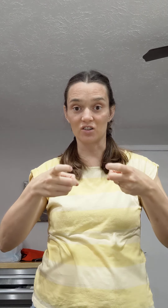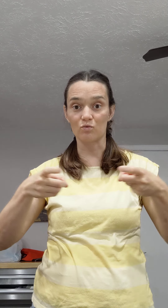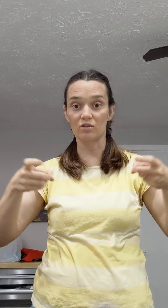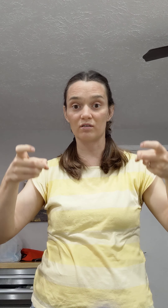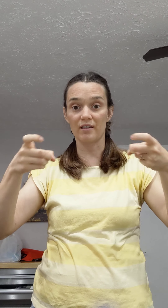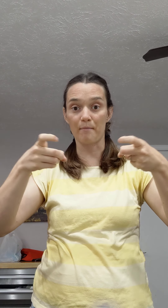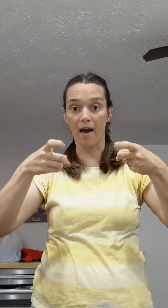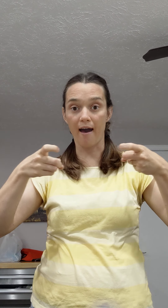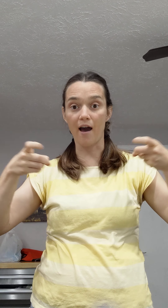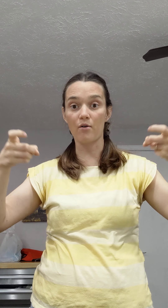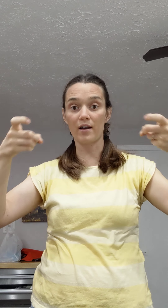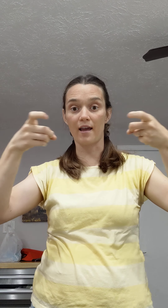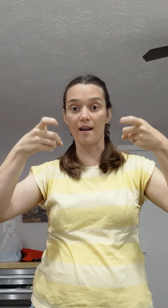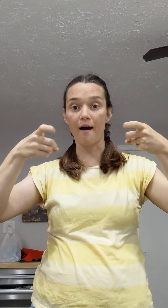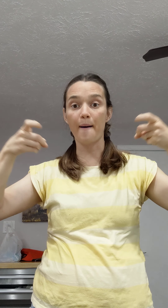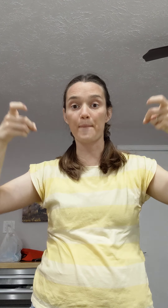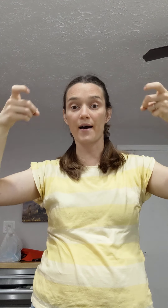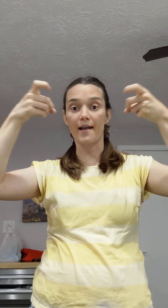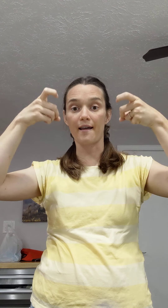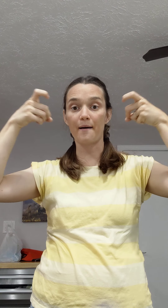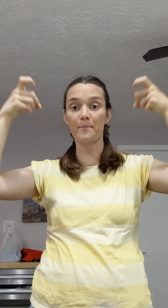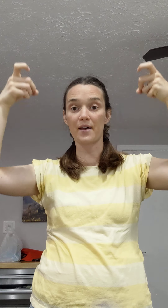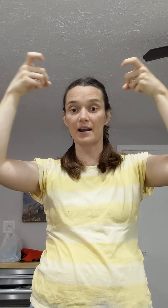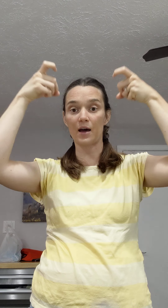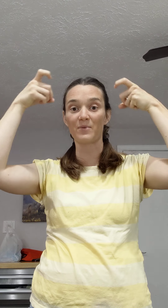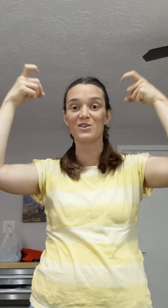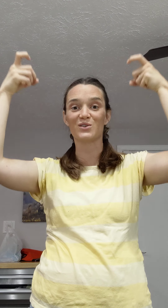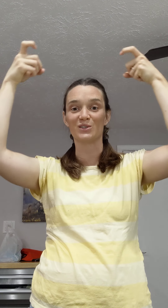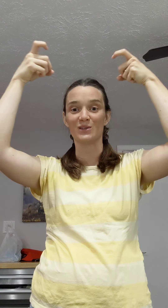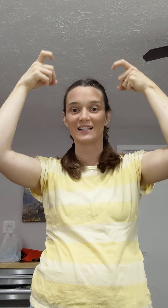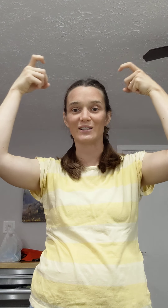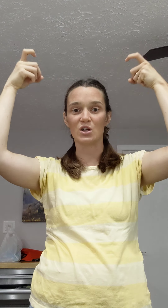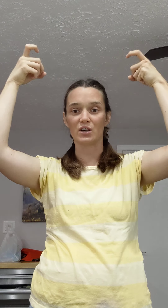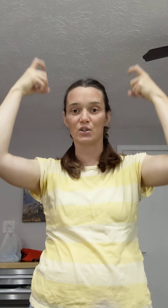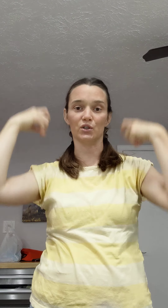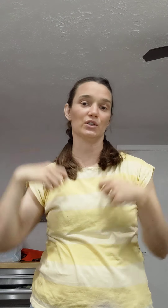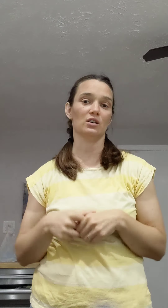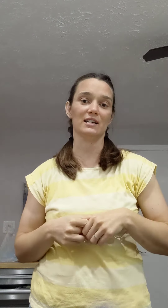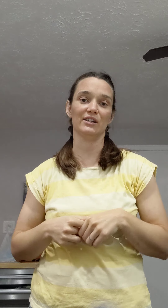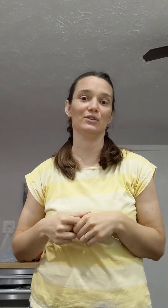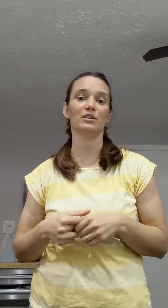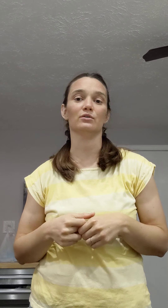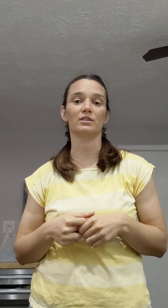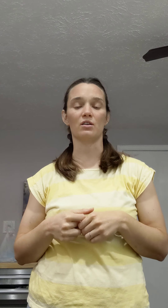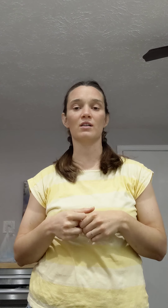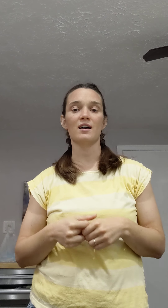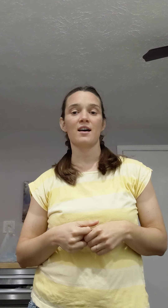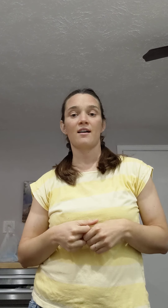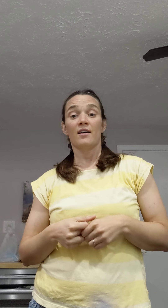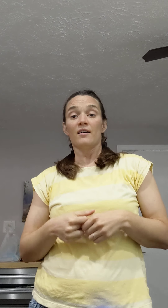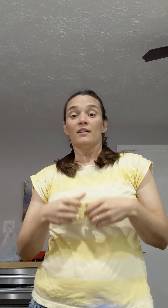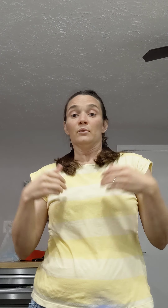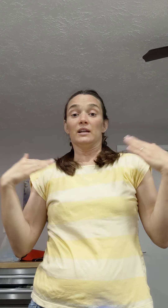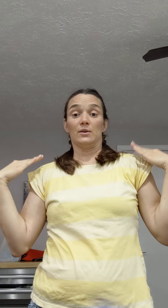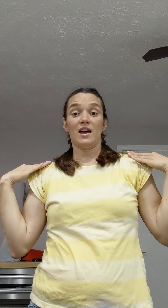swirl them out and up and up and up. And you can do this as long as your song needs you to. So we do